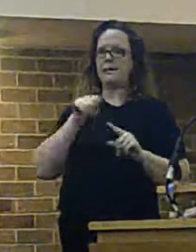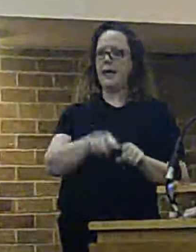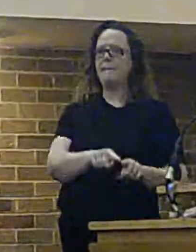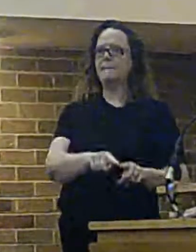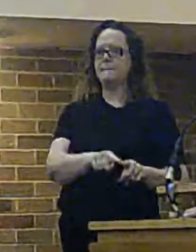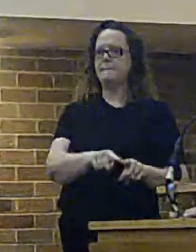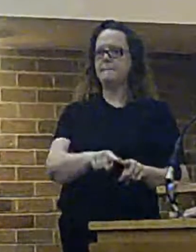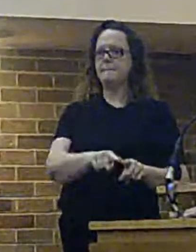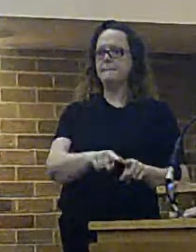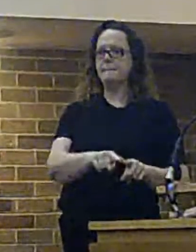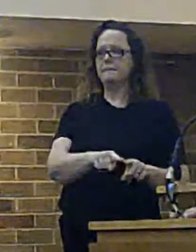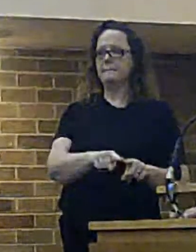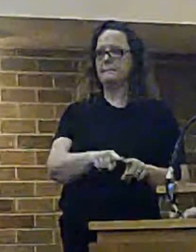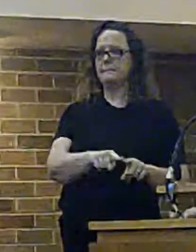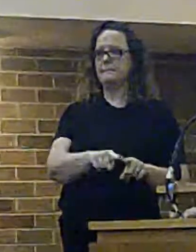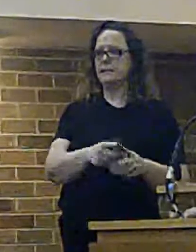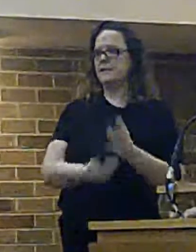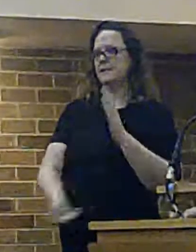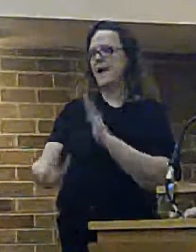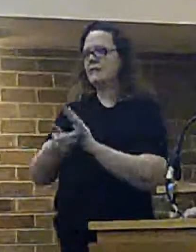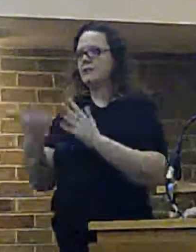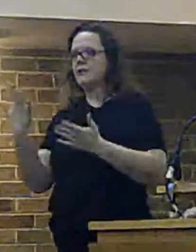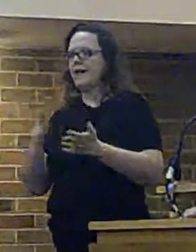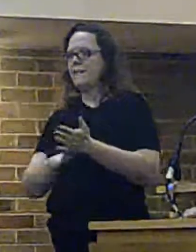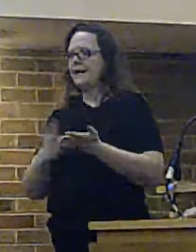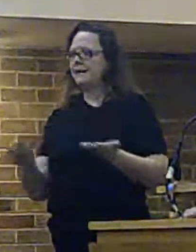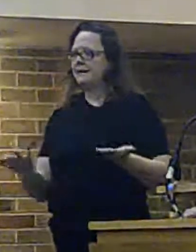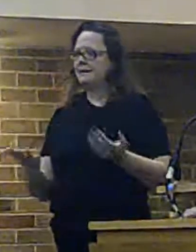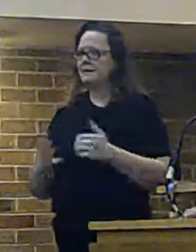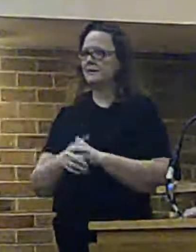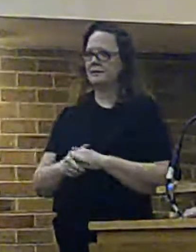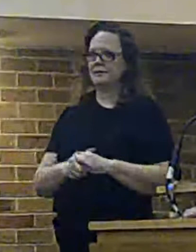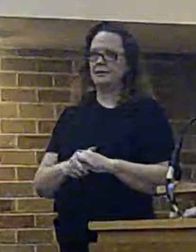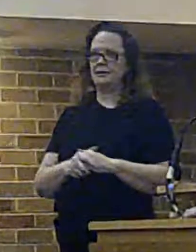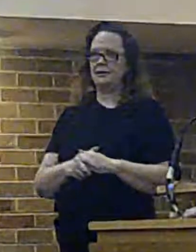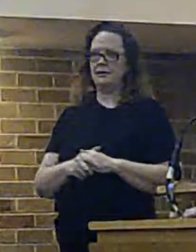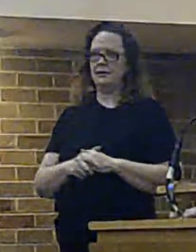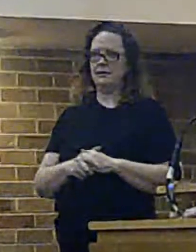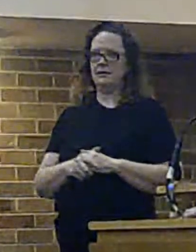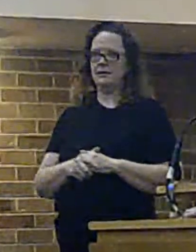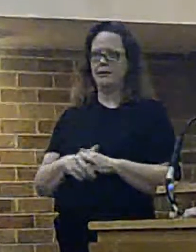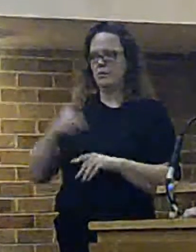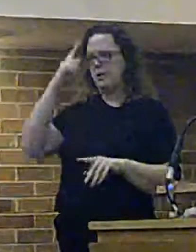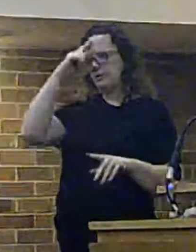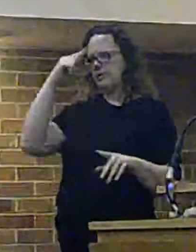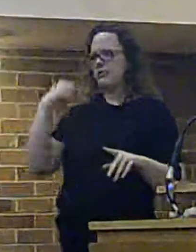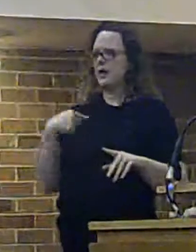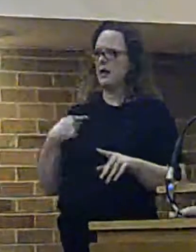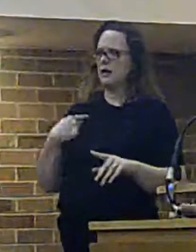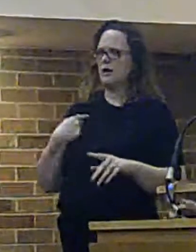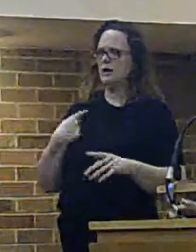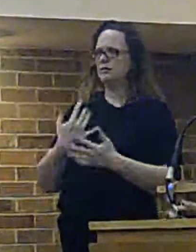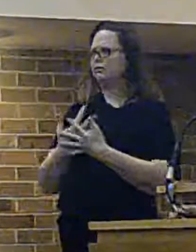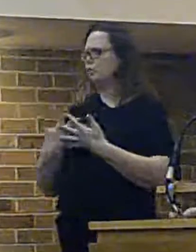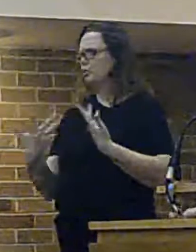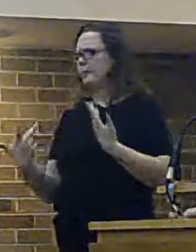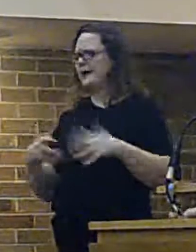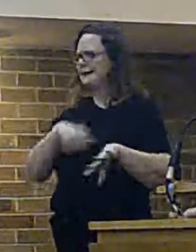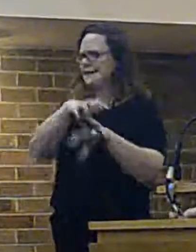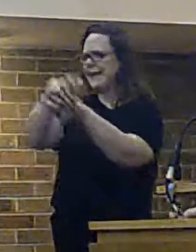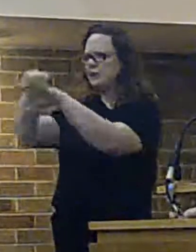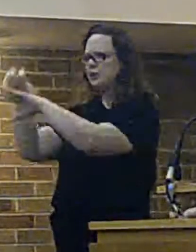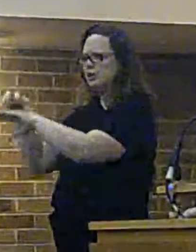resource to mobilise to the incident. You could view that we've got too many stations based on